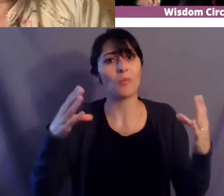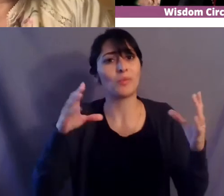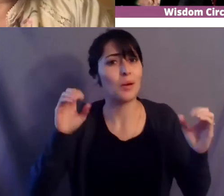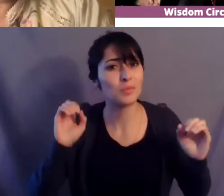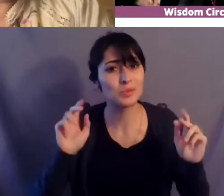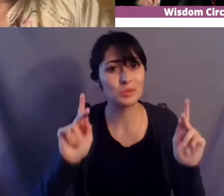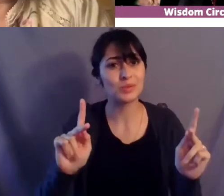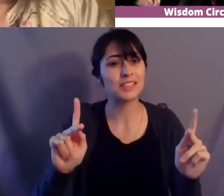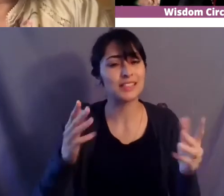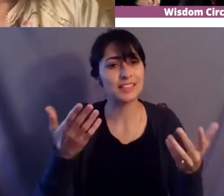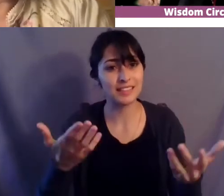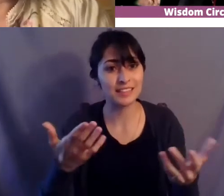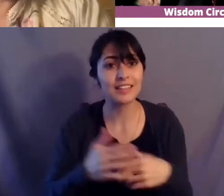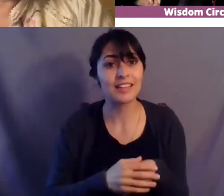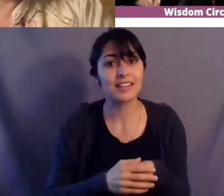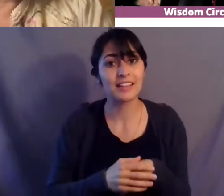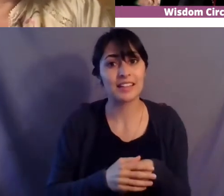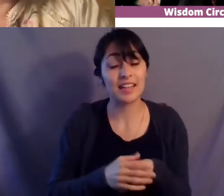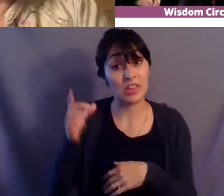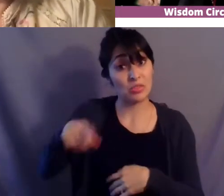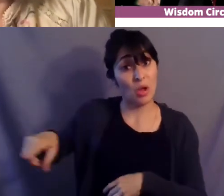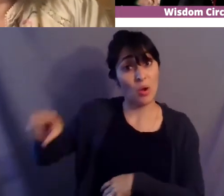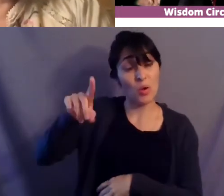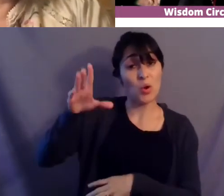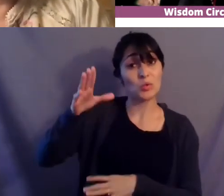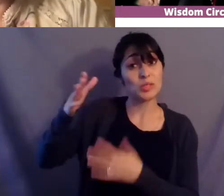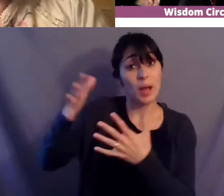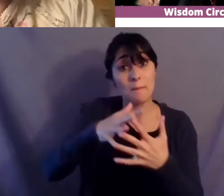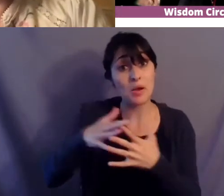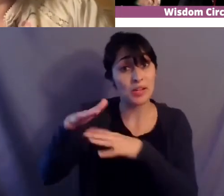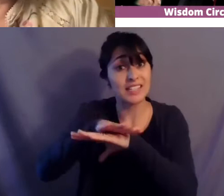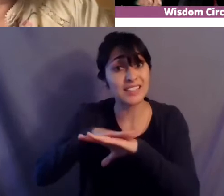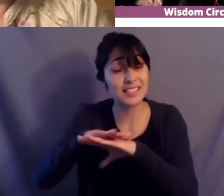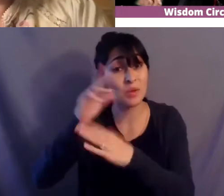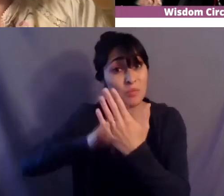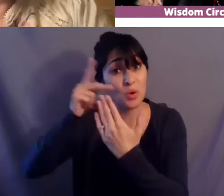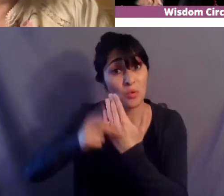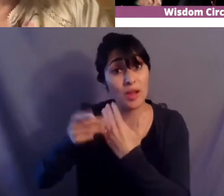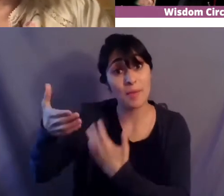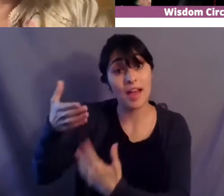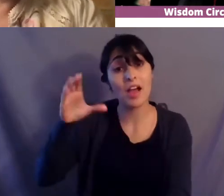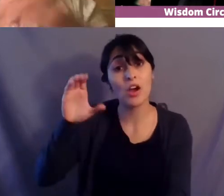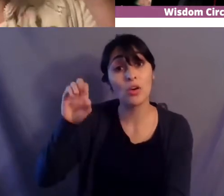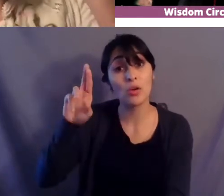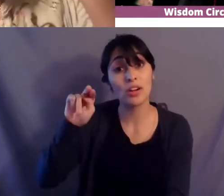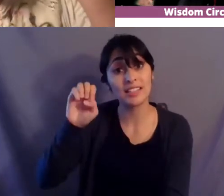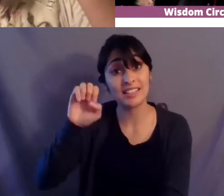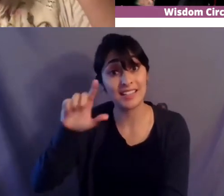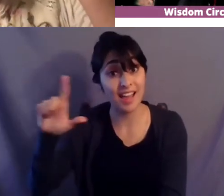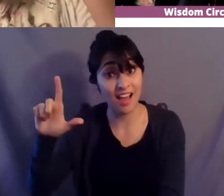put my eye on uh there was an american indian program and there still is a strong one at cornell which is very hodin o'shaunee um